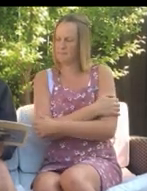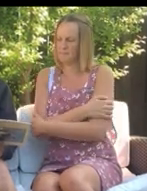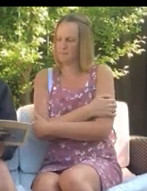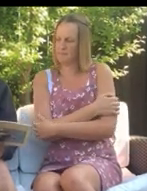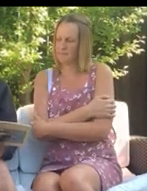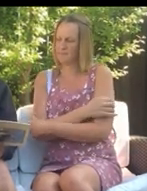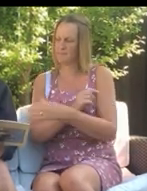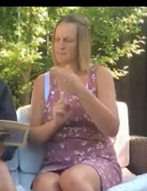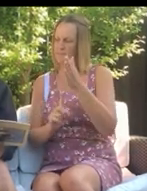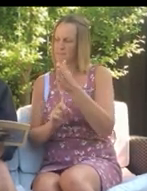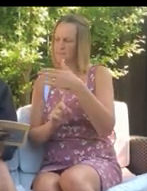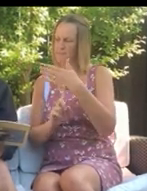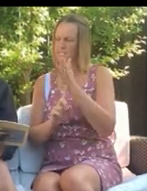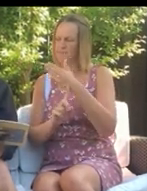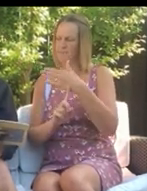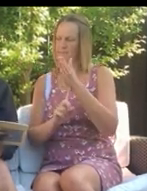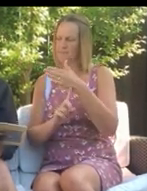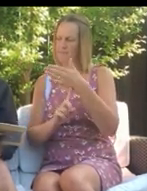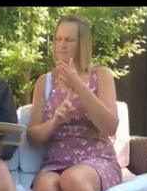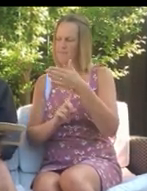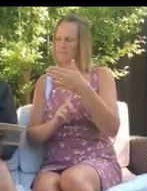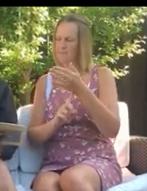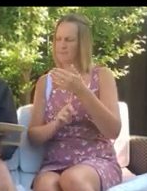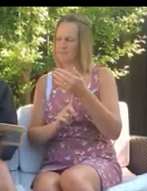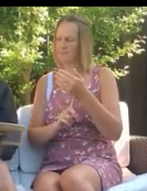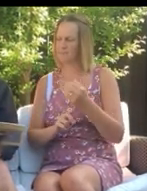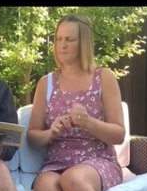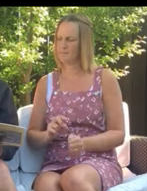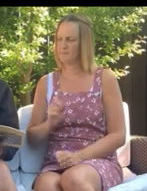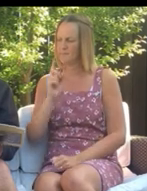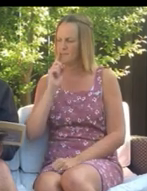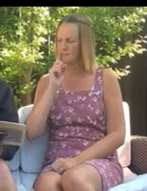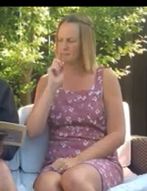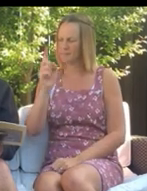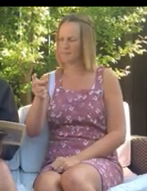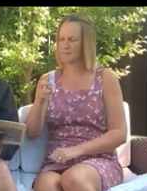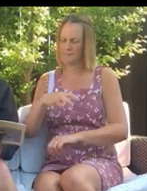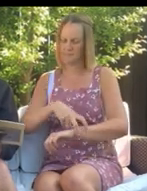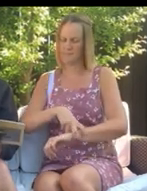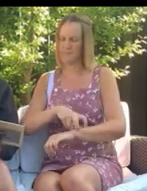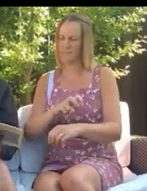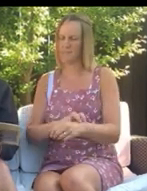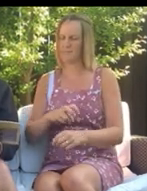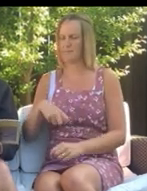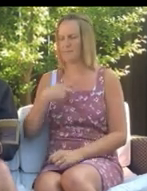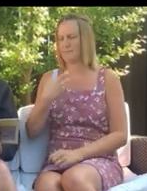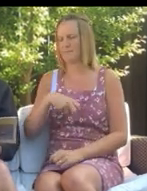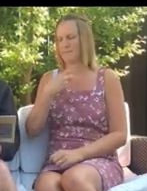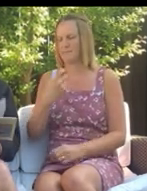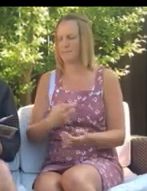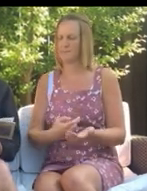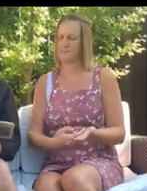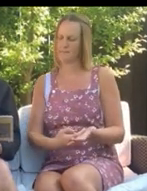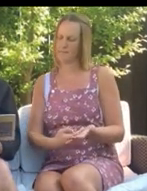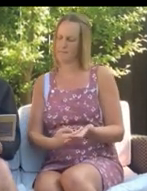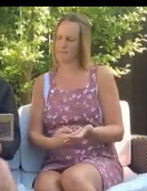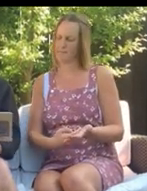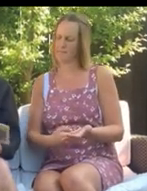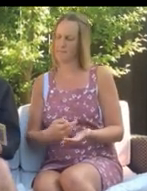in the flags. You rascals, let us go, they growl. You will have to ask the police, joked Rags.